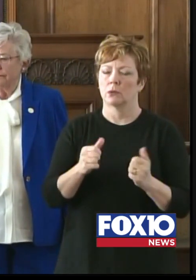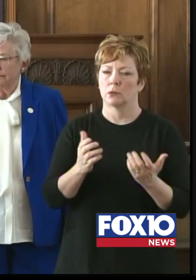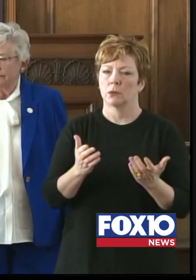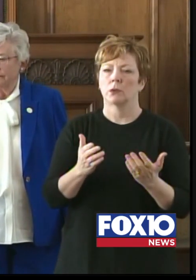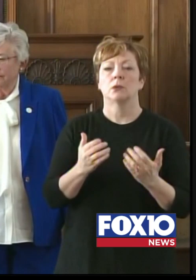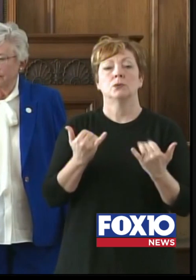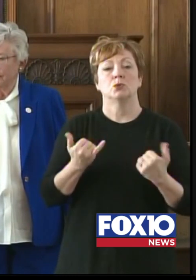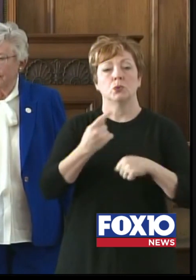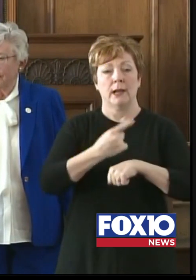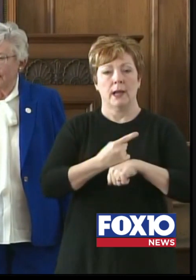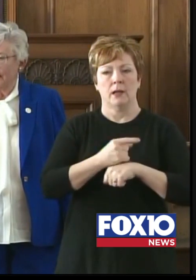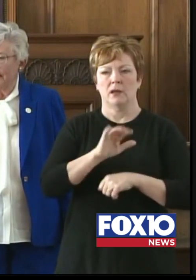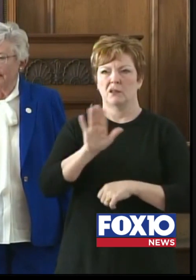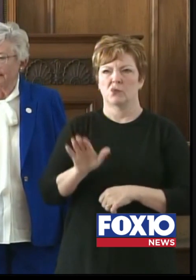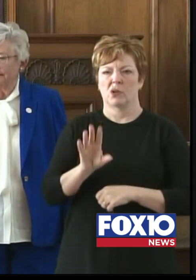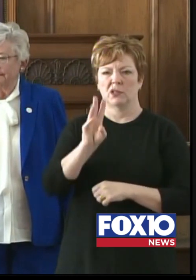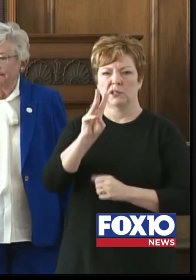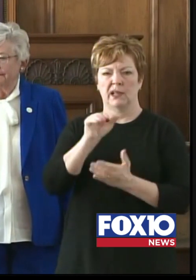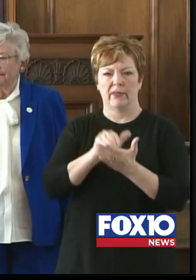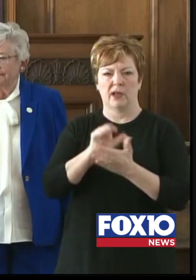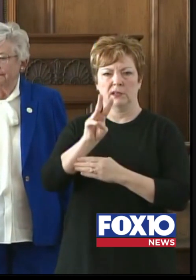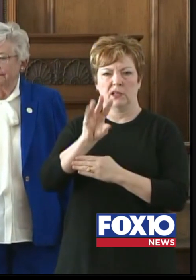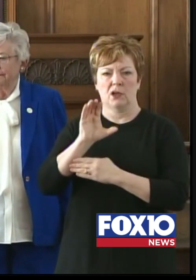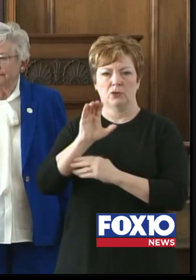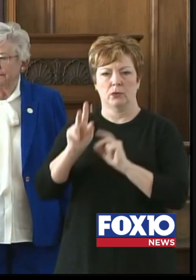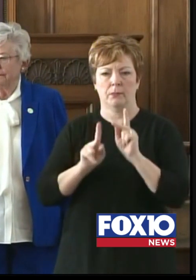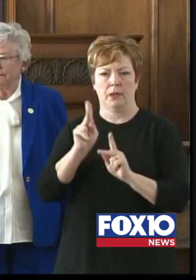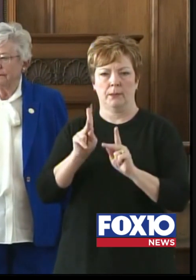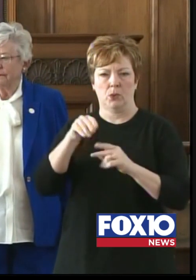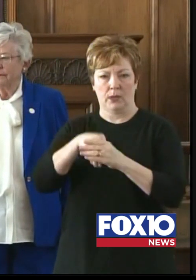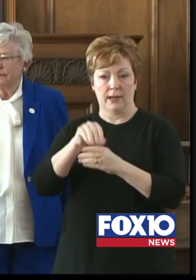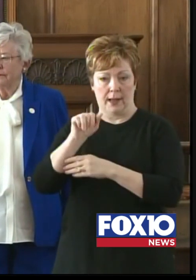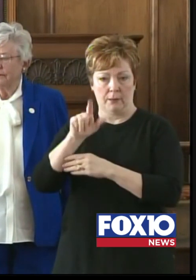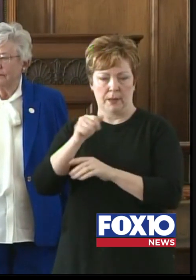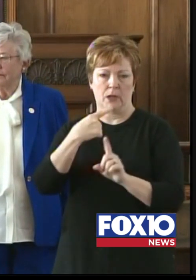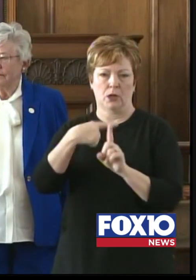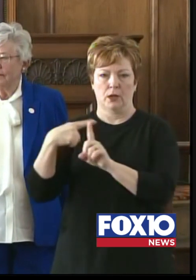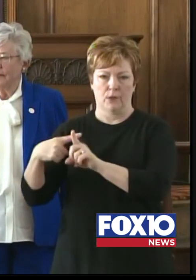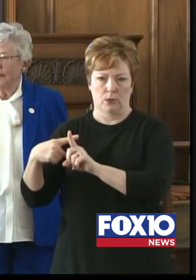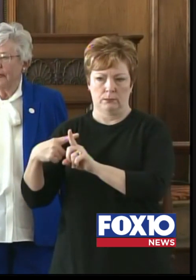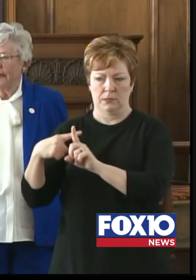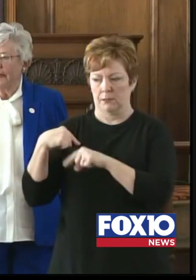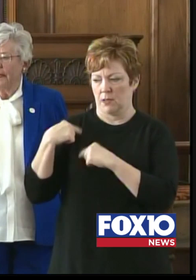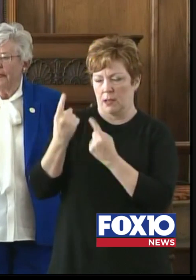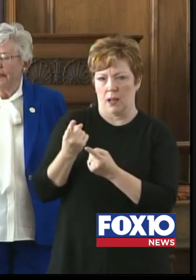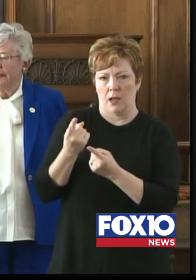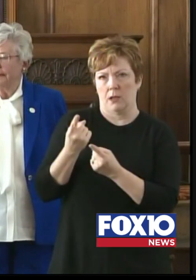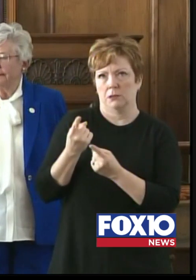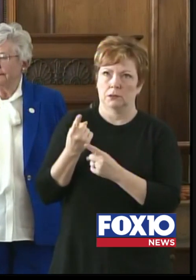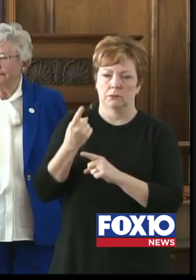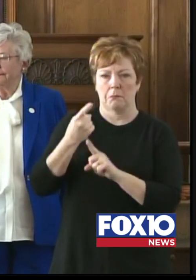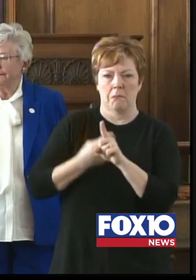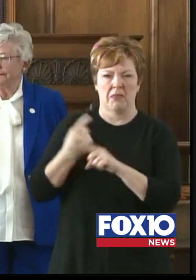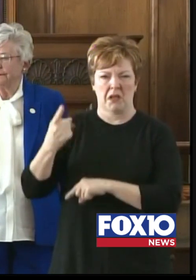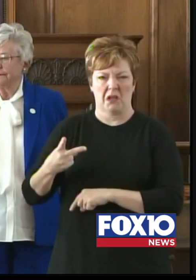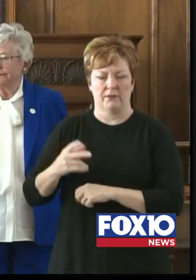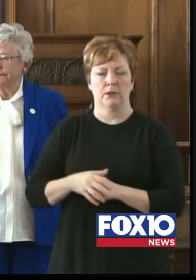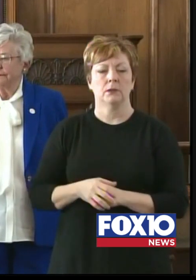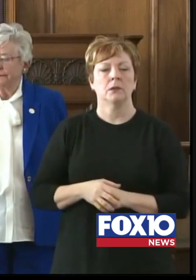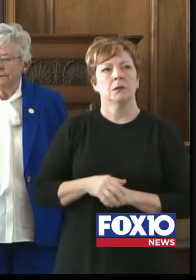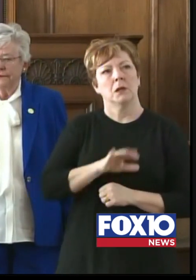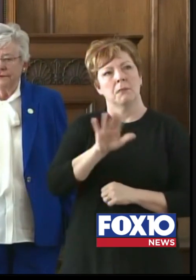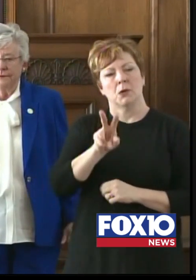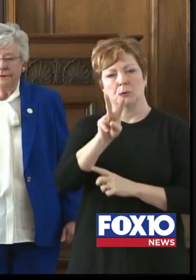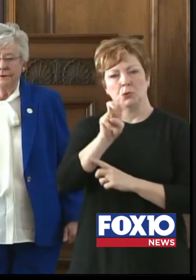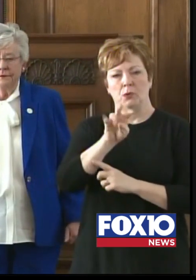around 6,600 confirmed cases. That's over the last month and a half with about 242 deaths